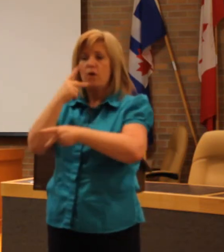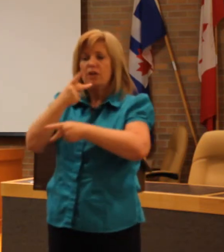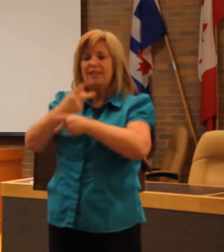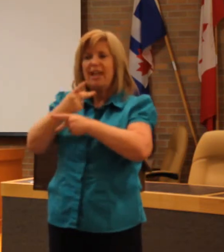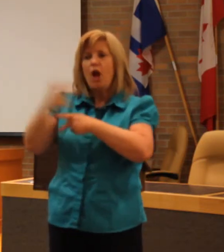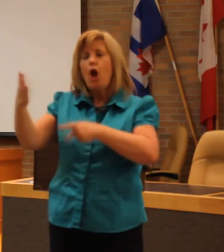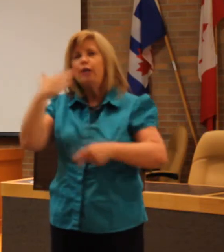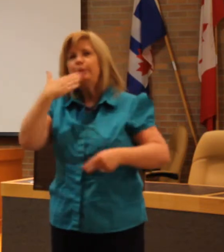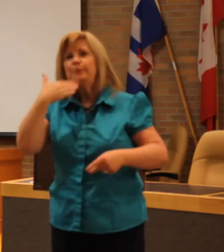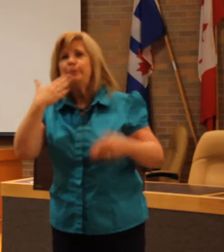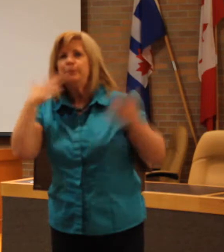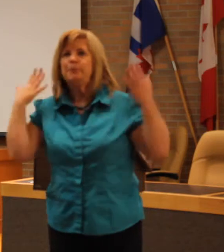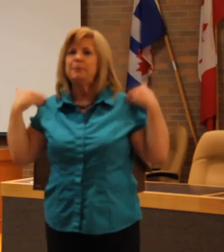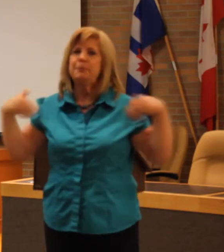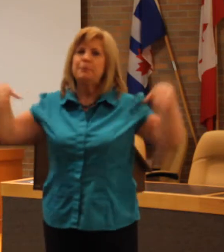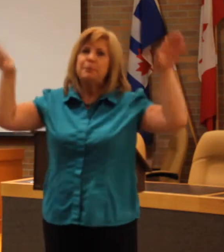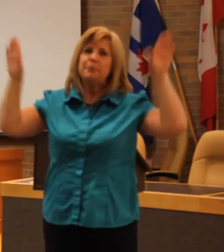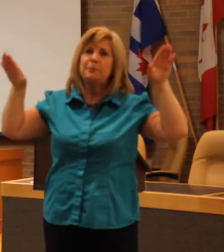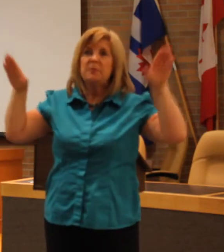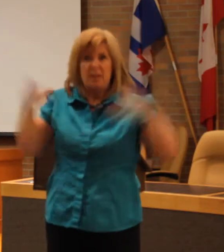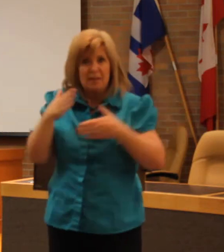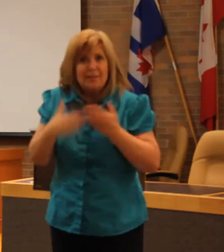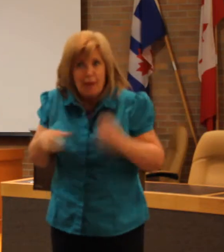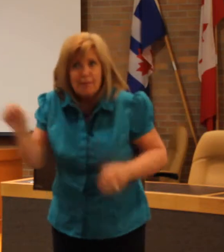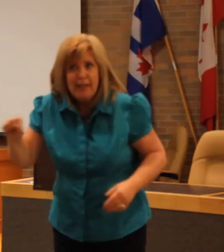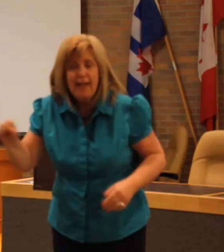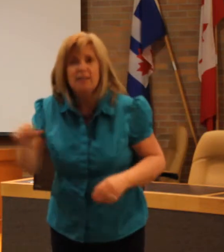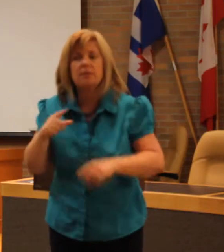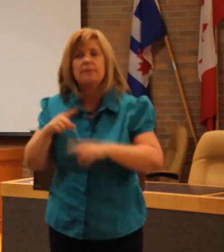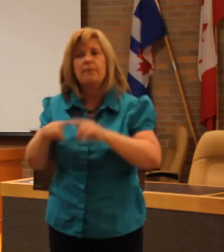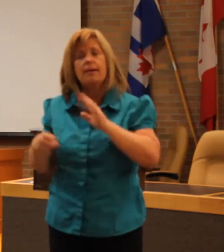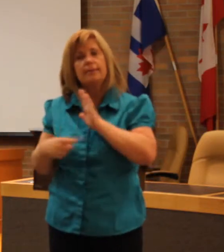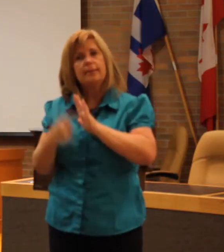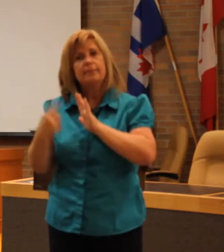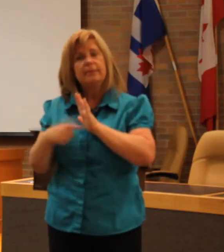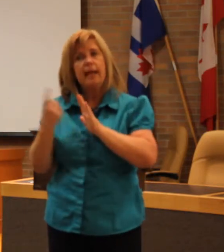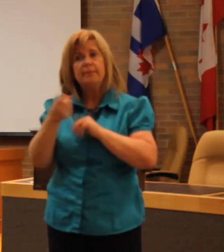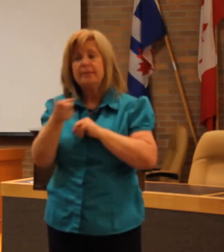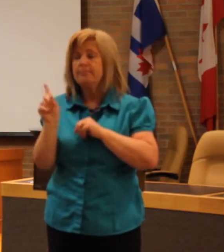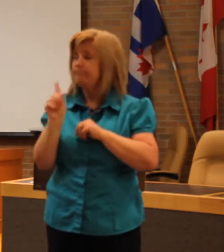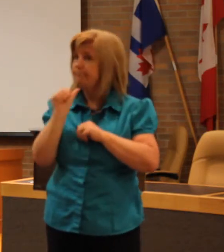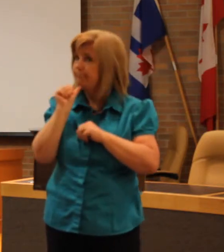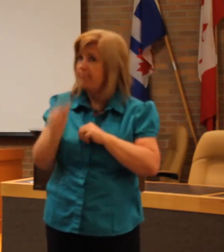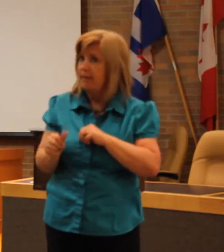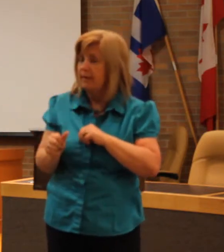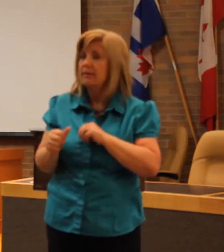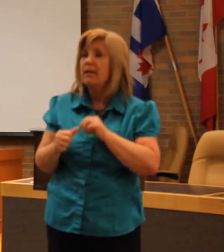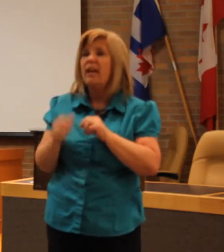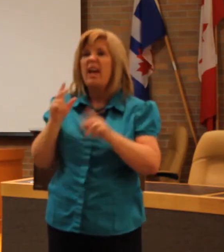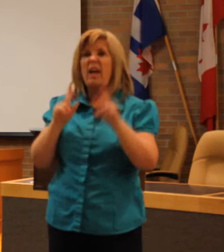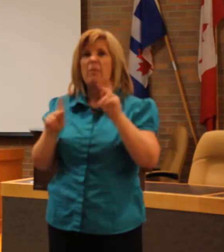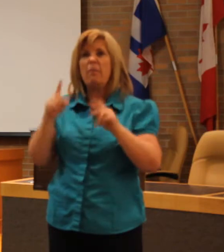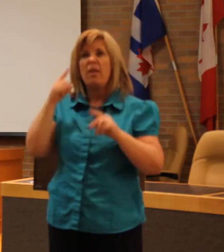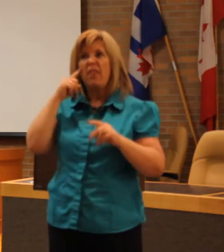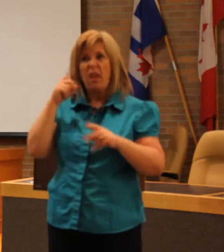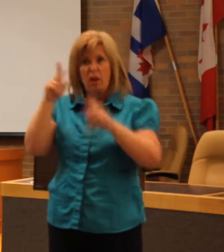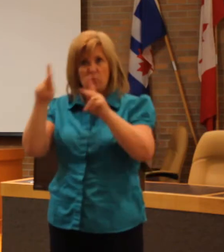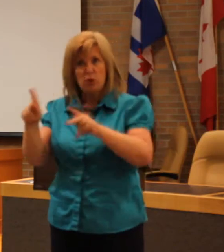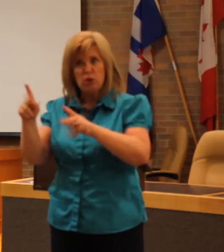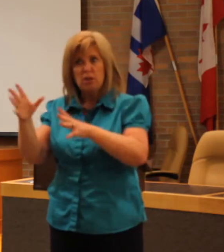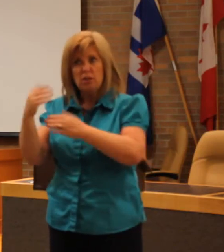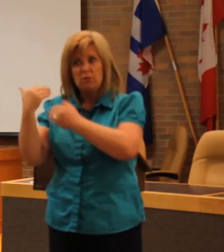sweet angelic person, and some of them are, but some of them may not be. People often don't think that a caregiver